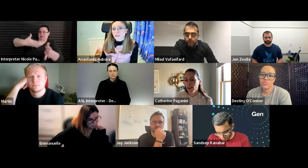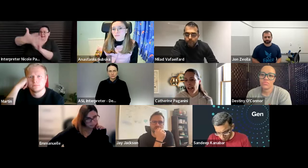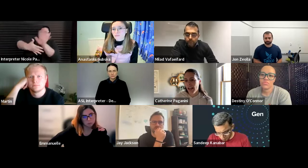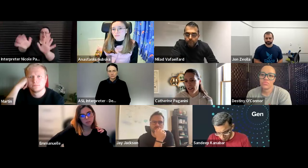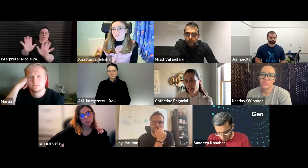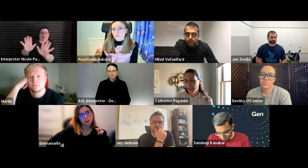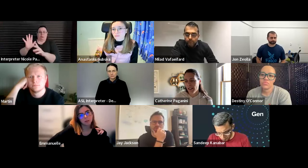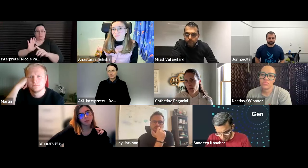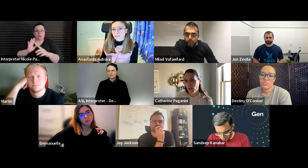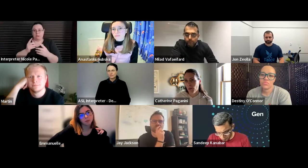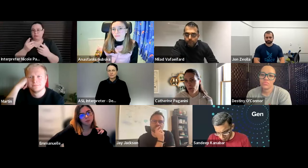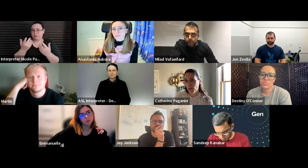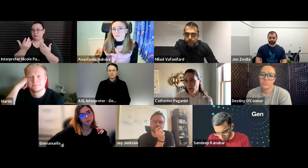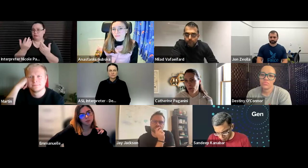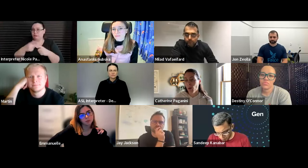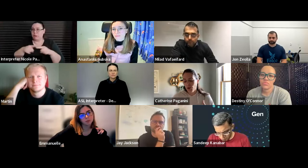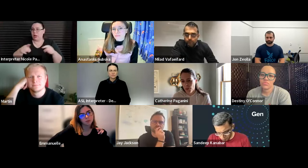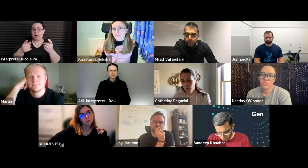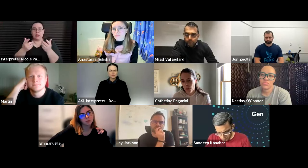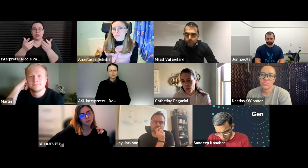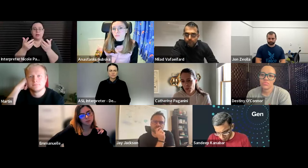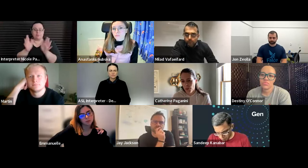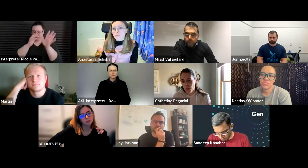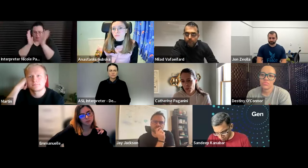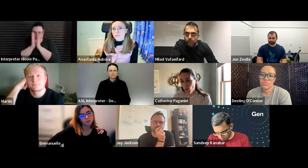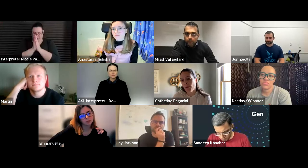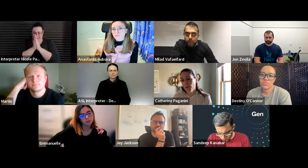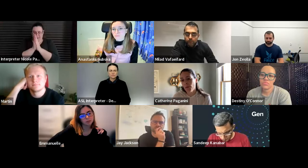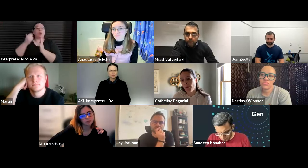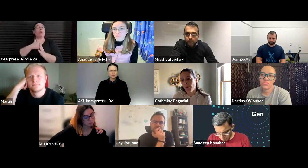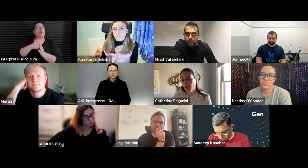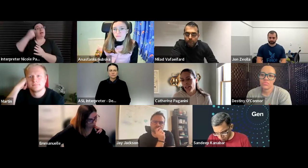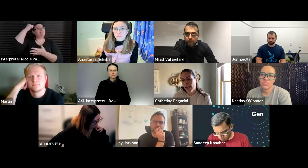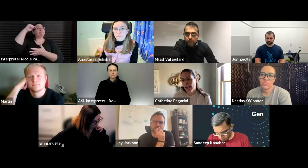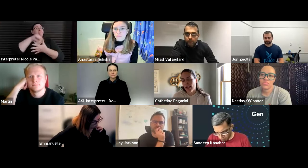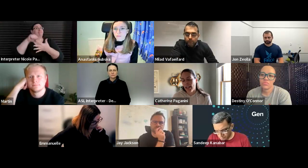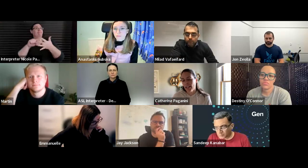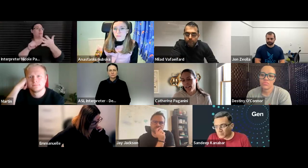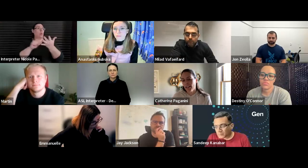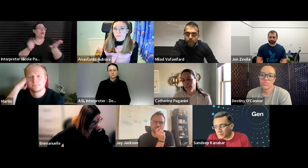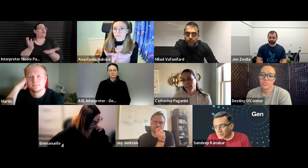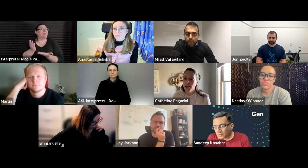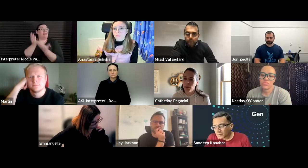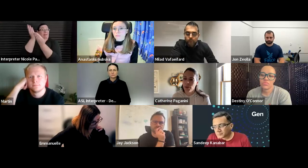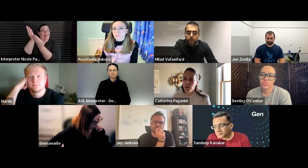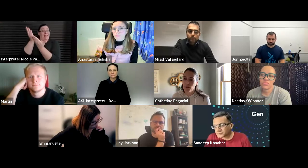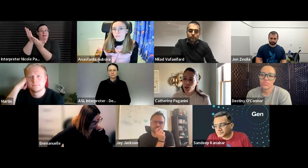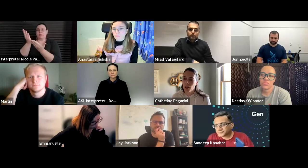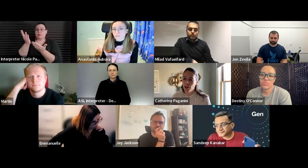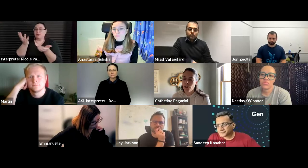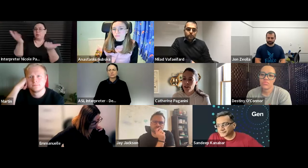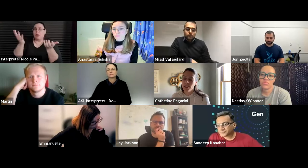what are the asks that so we have to create recommendations and what is something feasible that